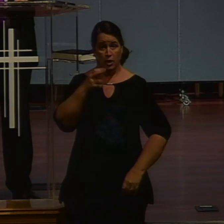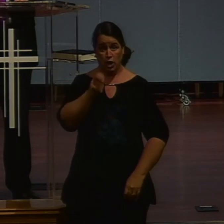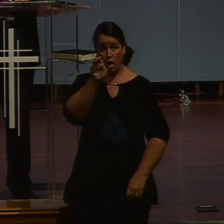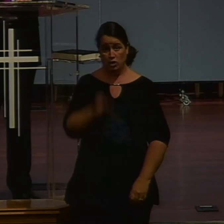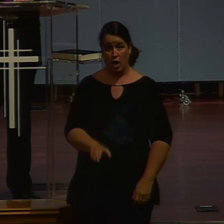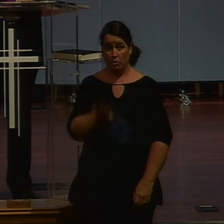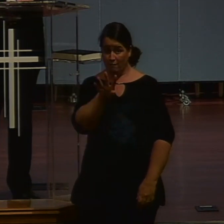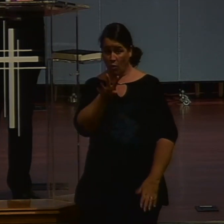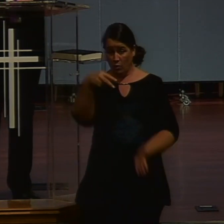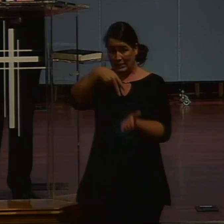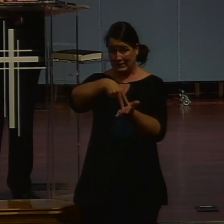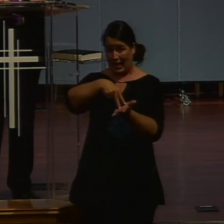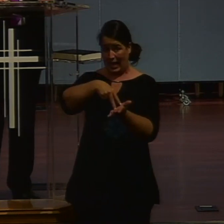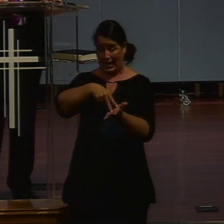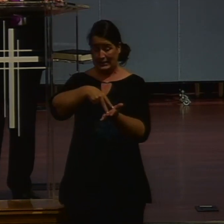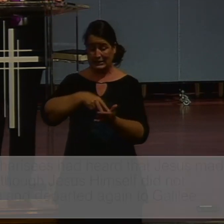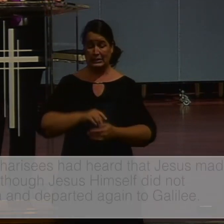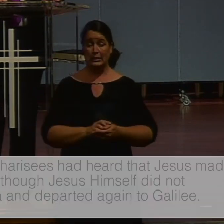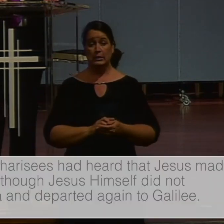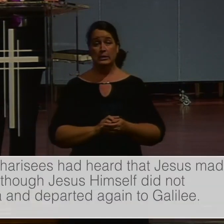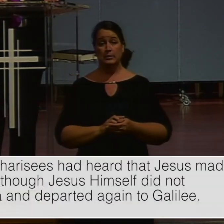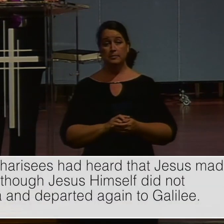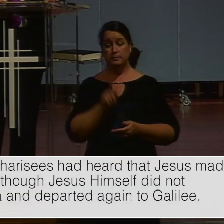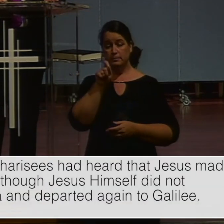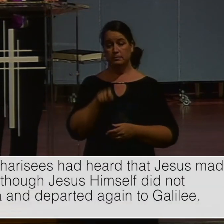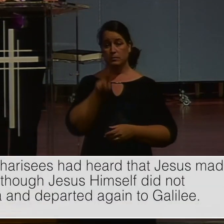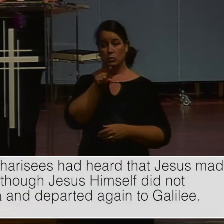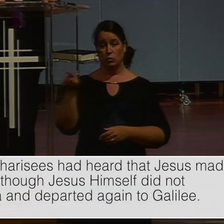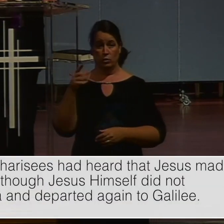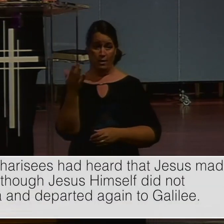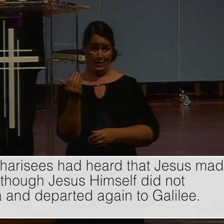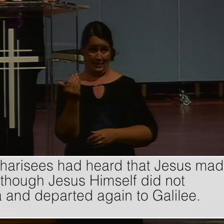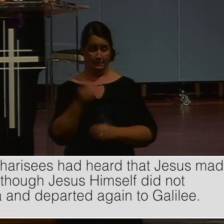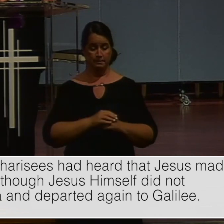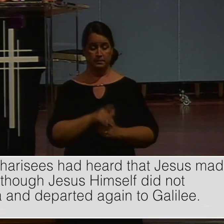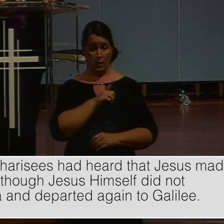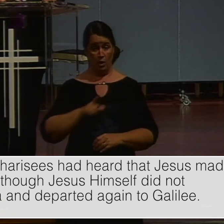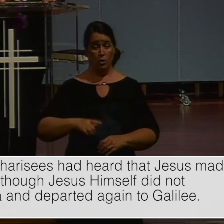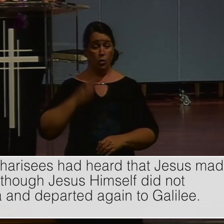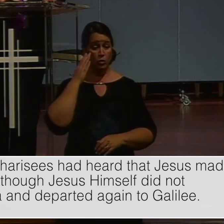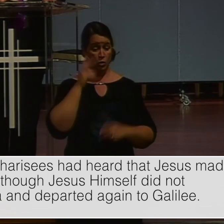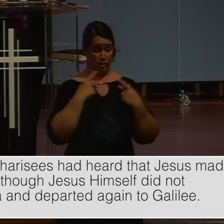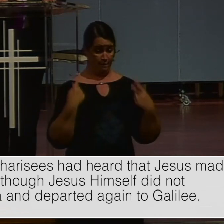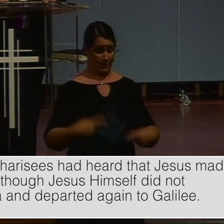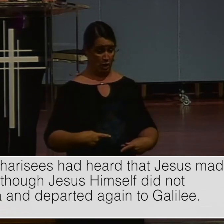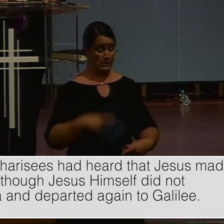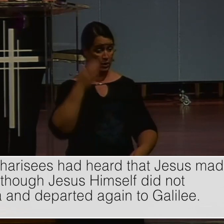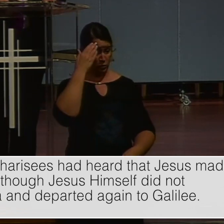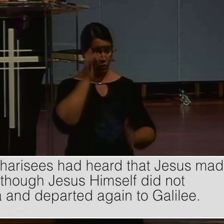4. We're going to take a 30,000 foot view today. We're going to read verses 1 through 15. Therefore, when the Lord knew that the Pharisees has heard that Jesus